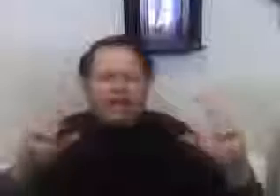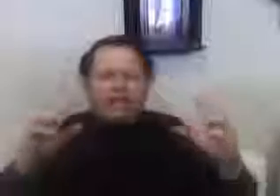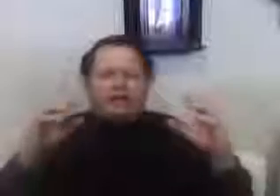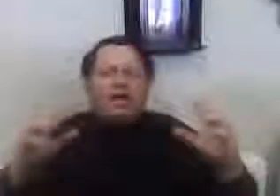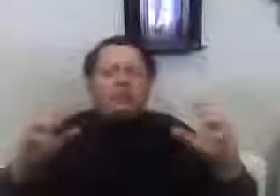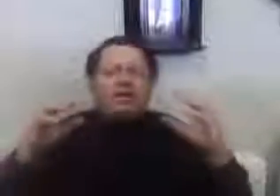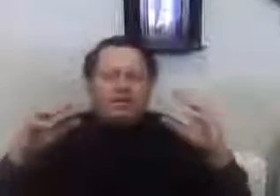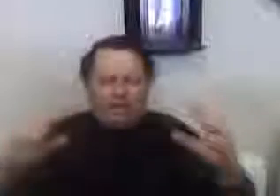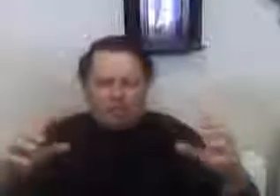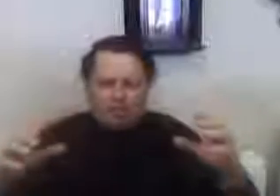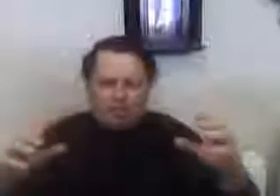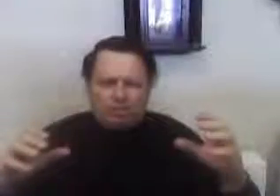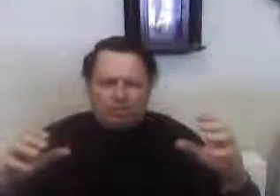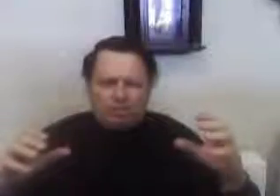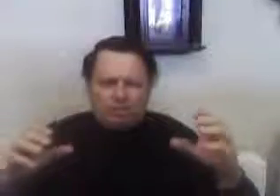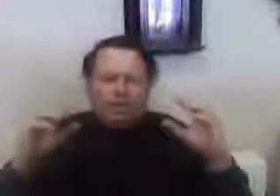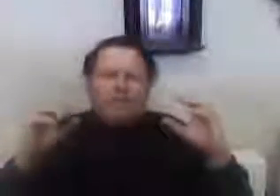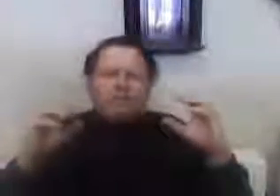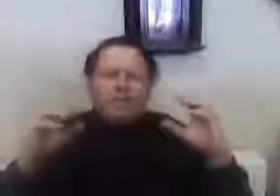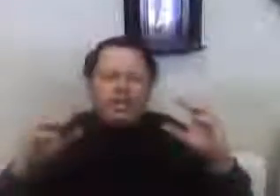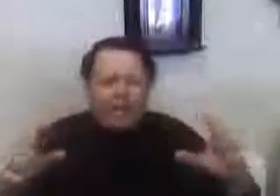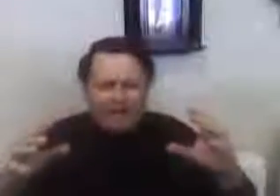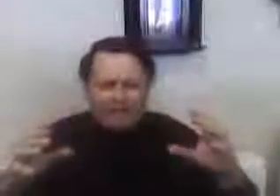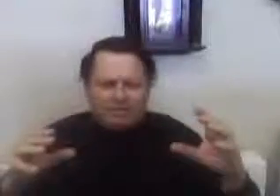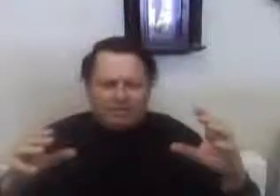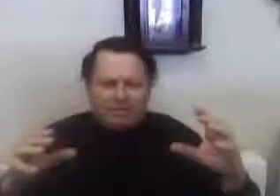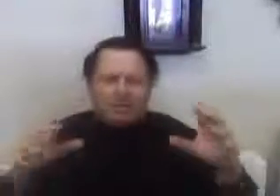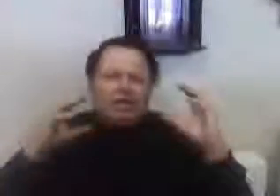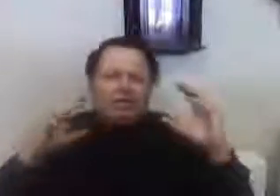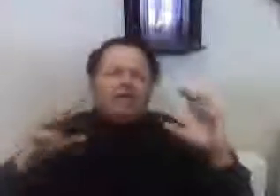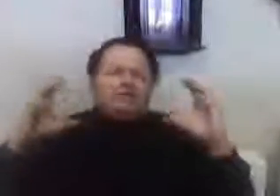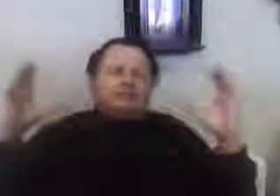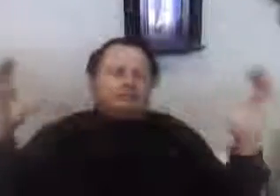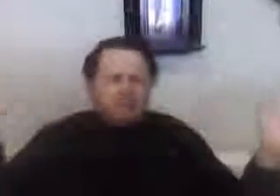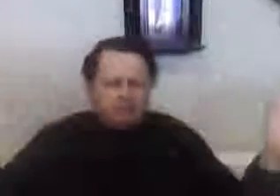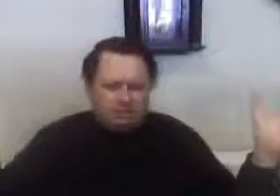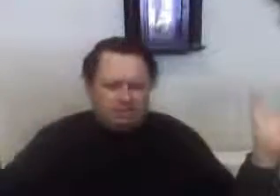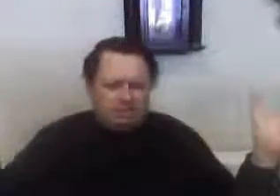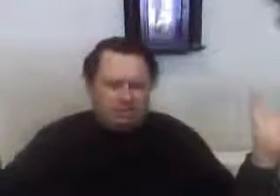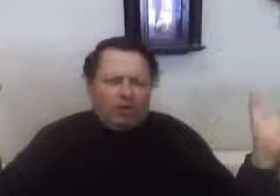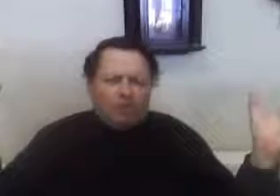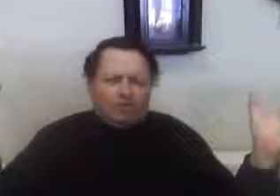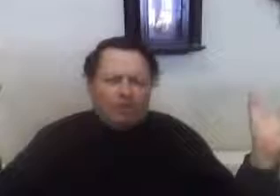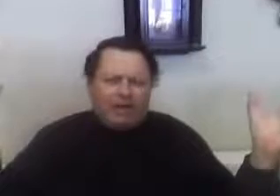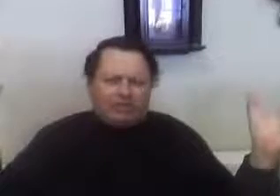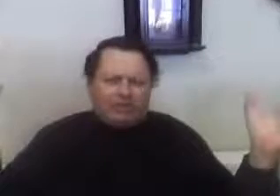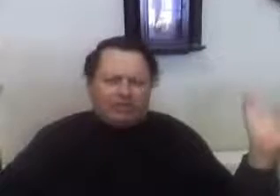economic union. It is not a form of government.